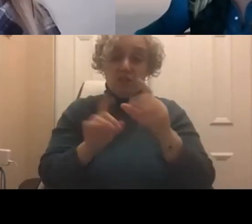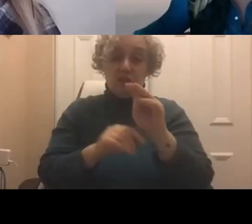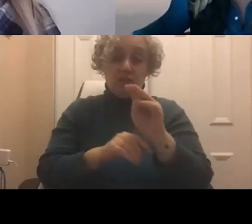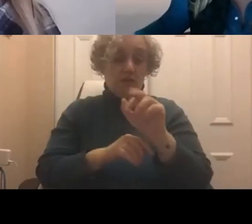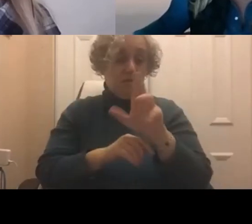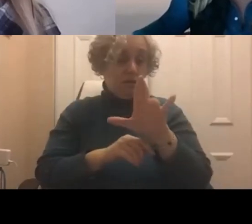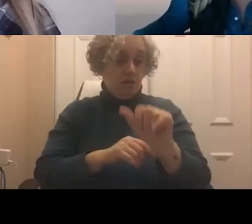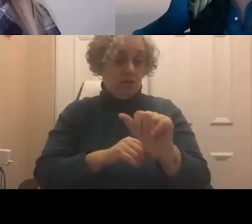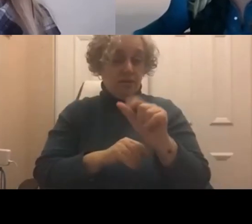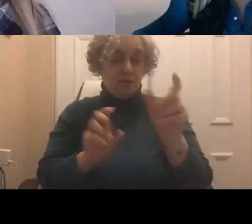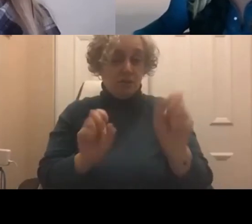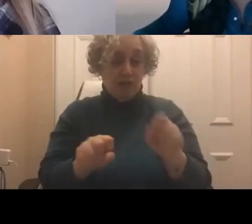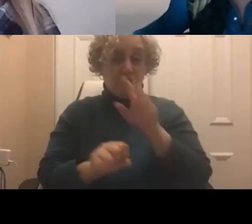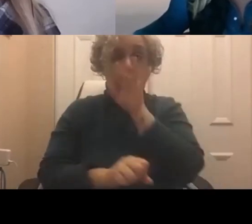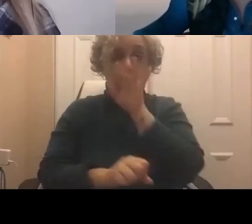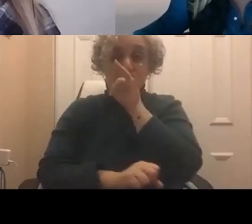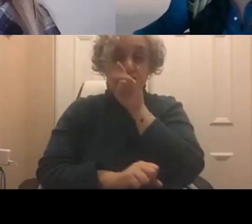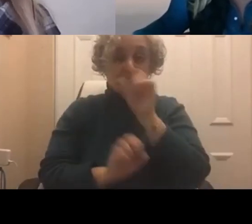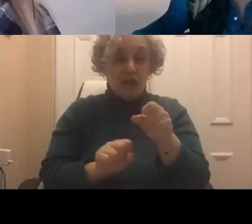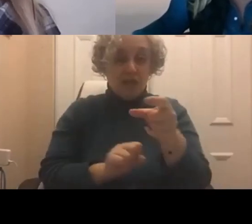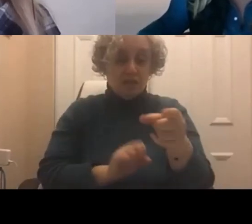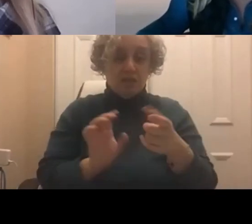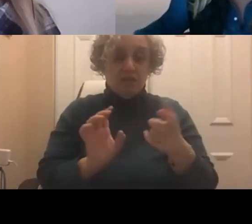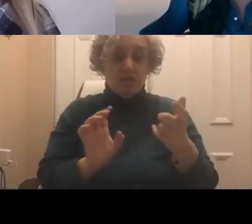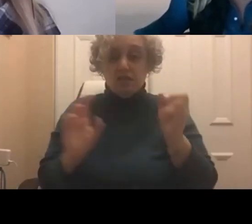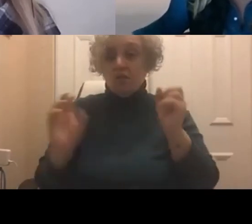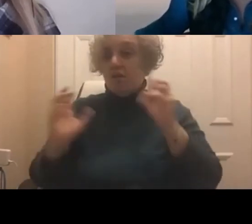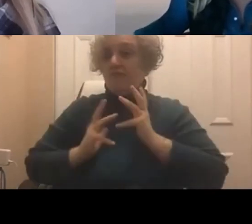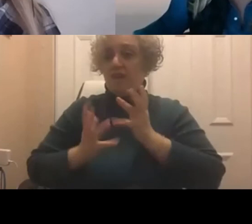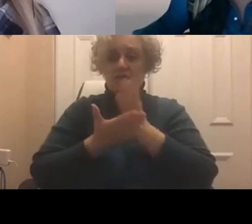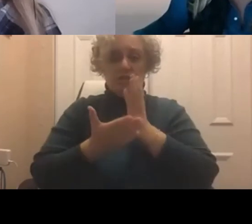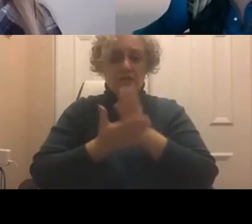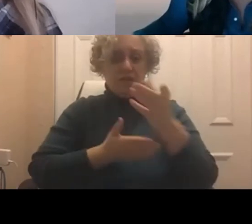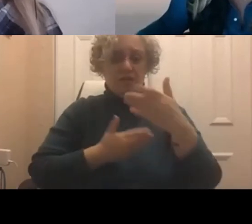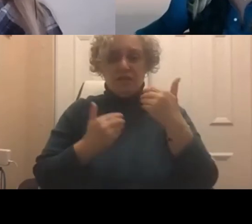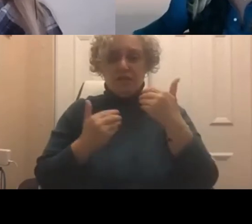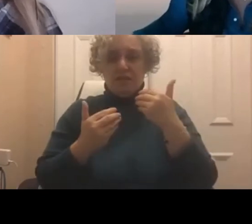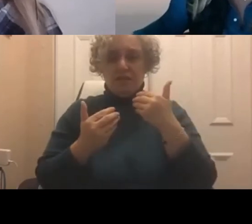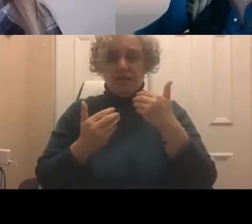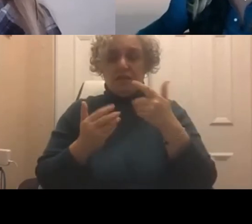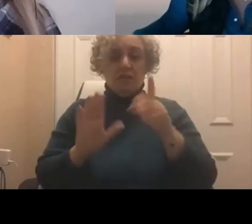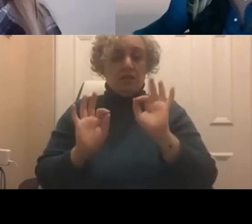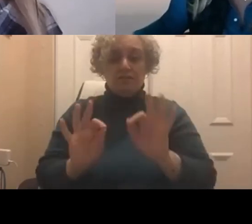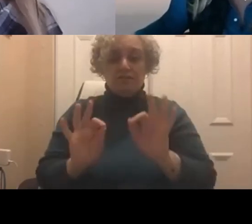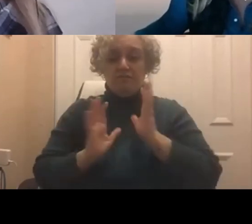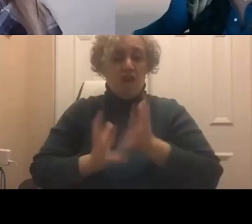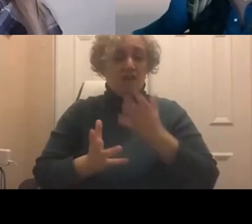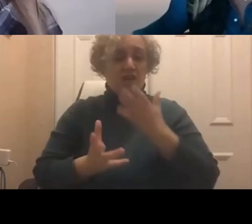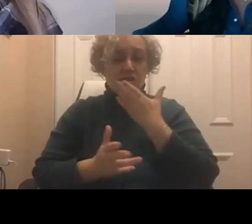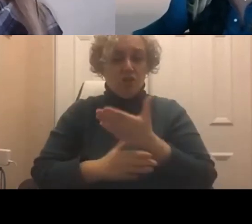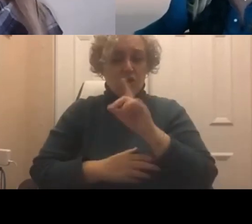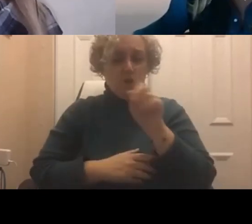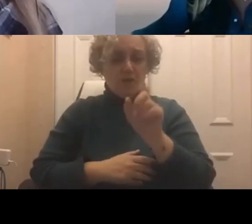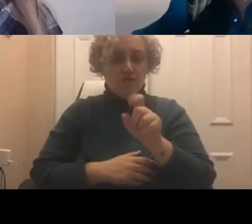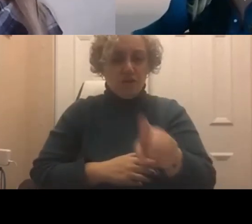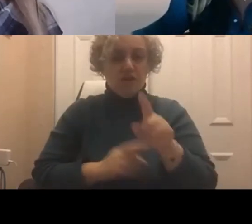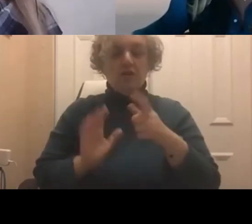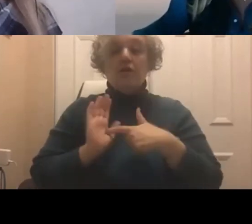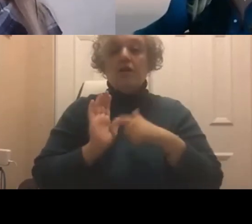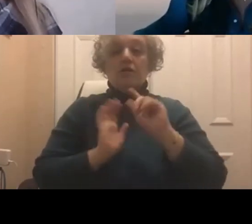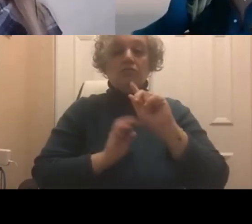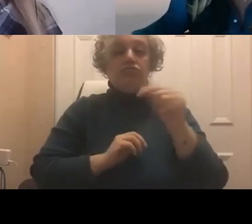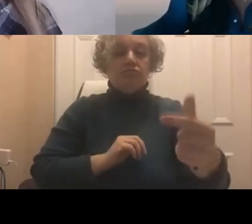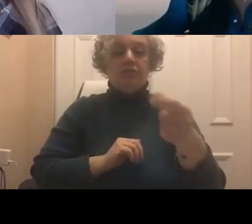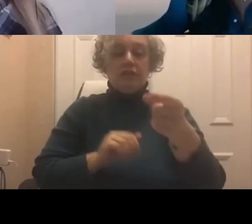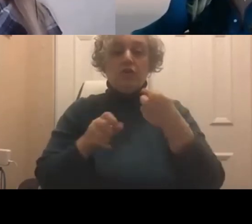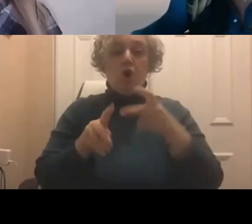to unmute as well? Oh, no, that's all right, Maria. I'm glad you brought your question forward. I can give you the